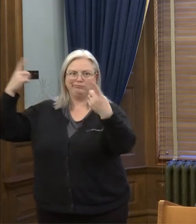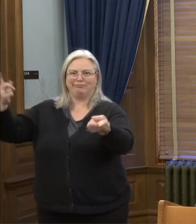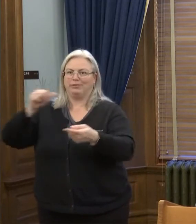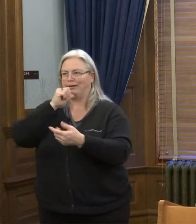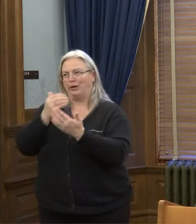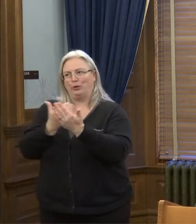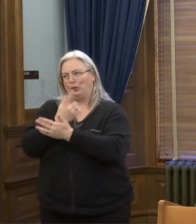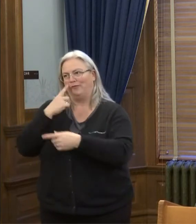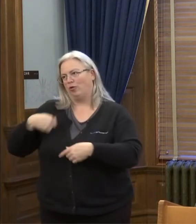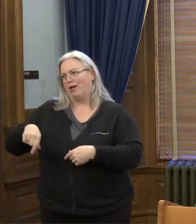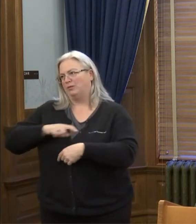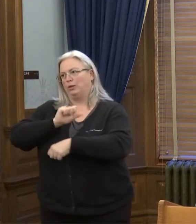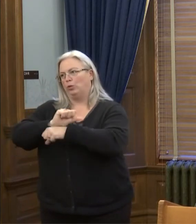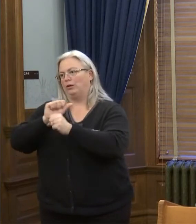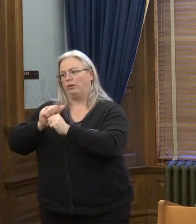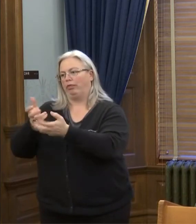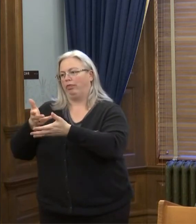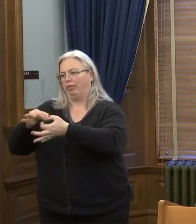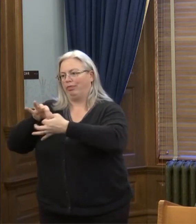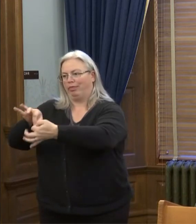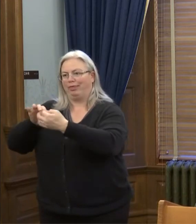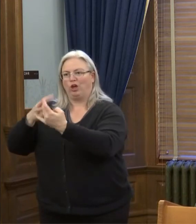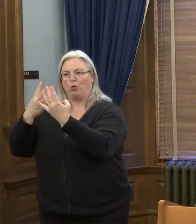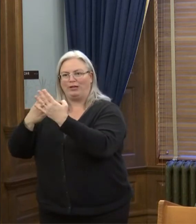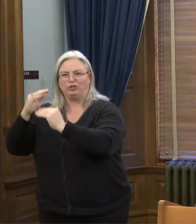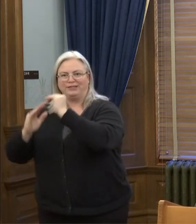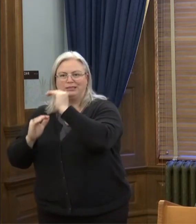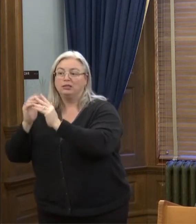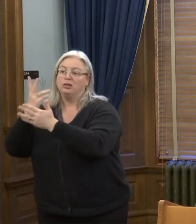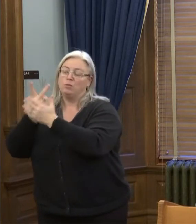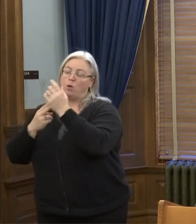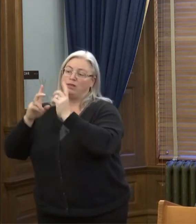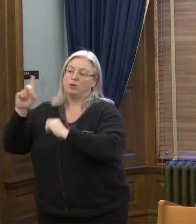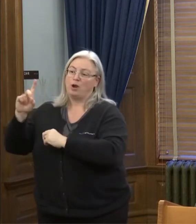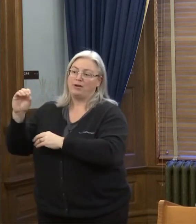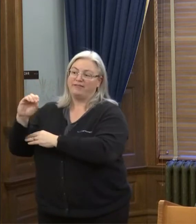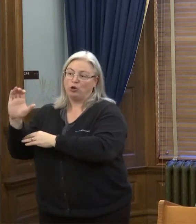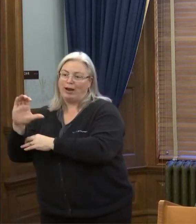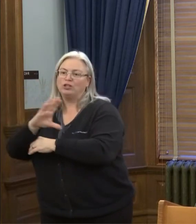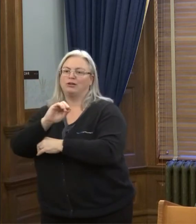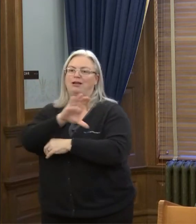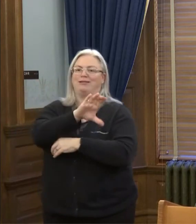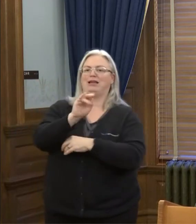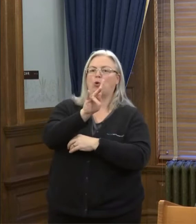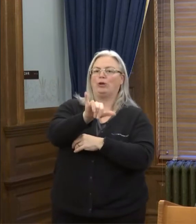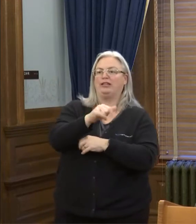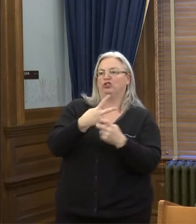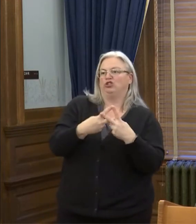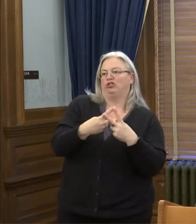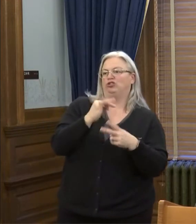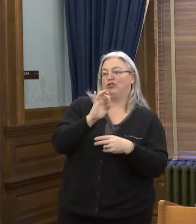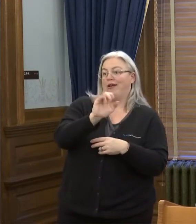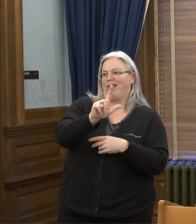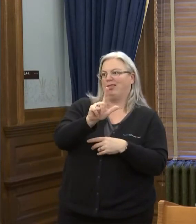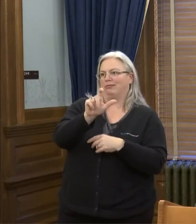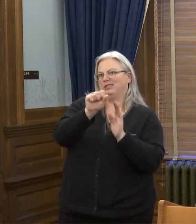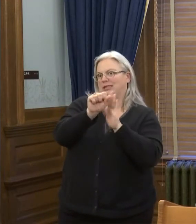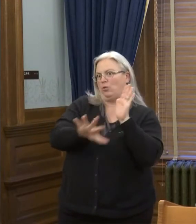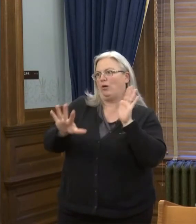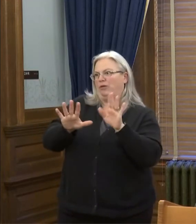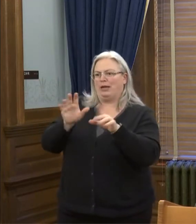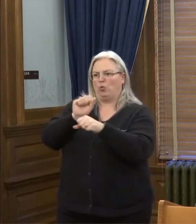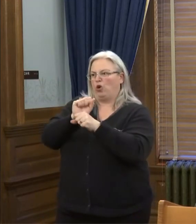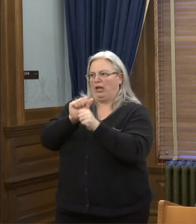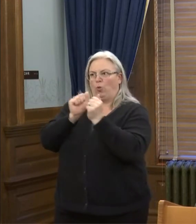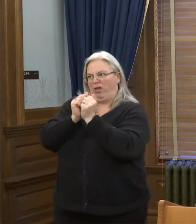This is not new to us. We've been working with the correctional facilities, both, uh, Department of Corrections and also county jails, uh, throughout the state. We've been working all along with